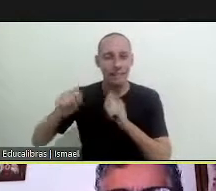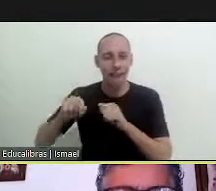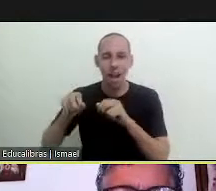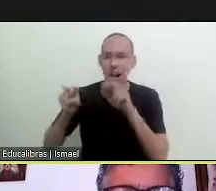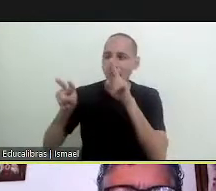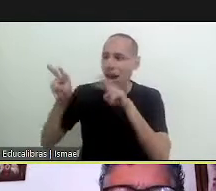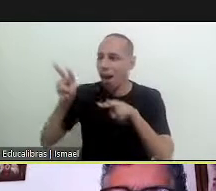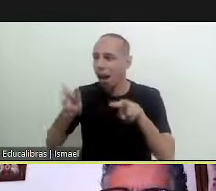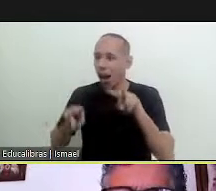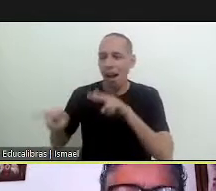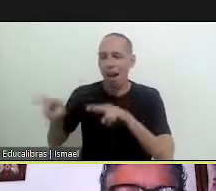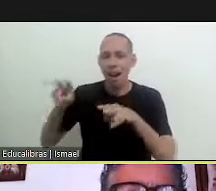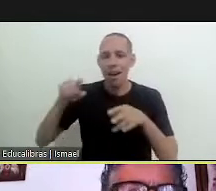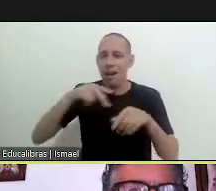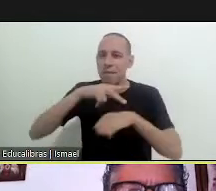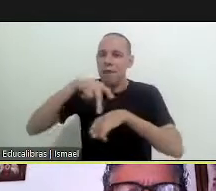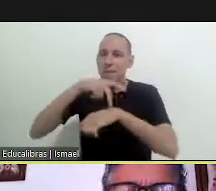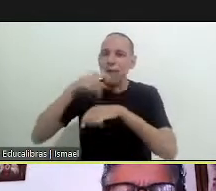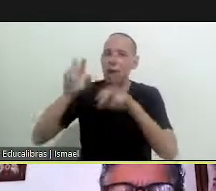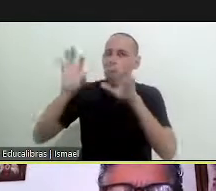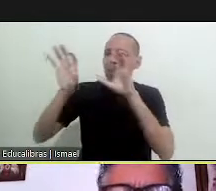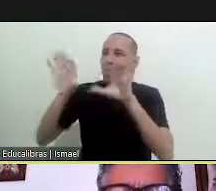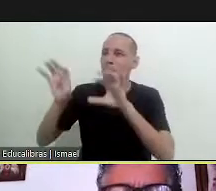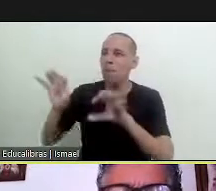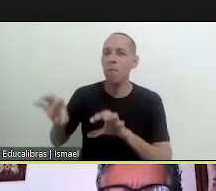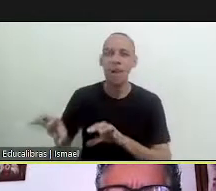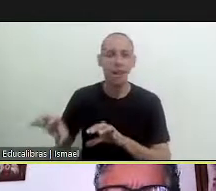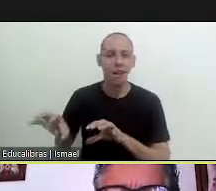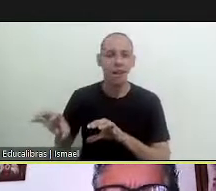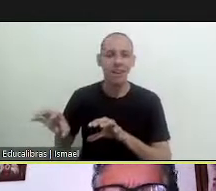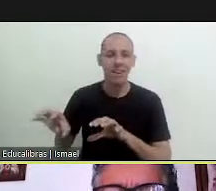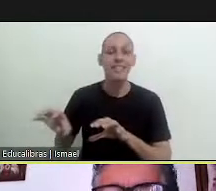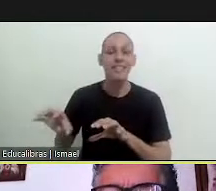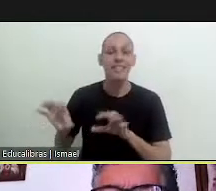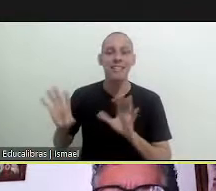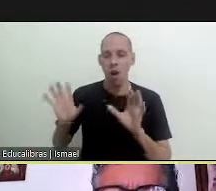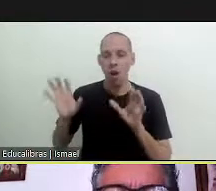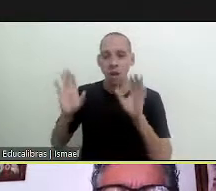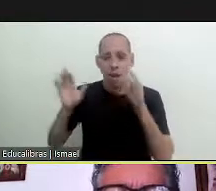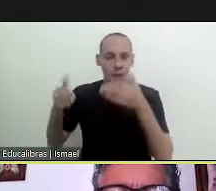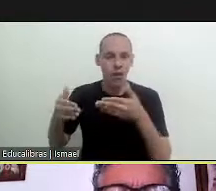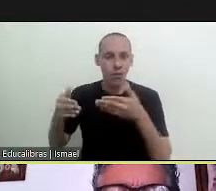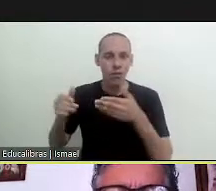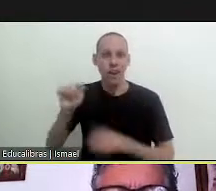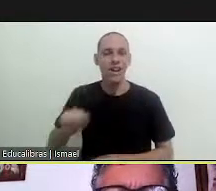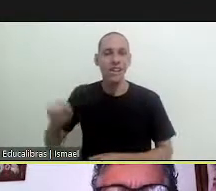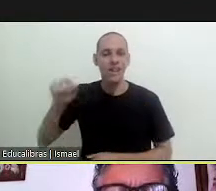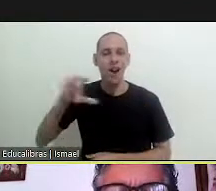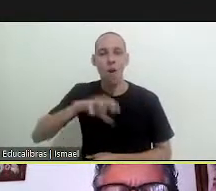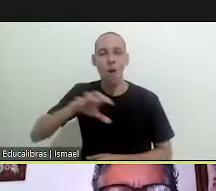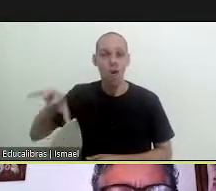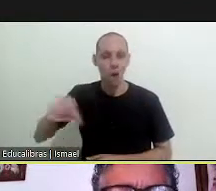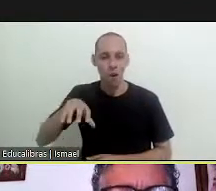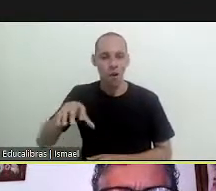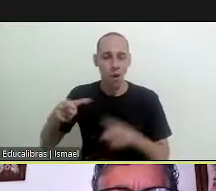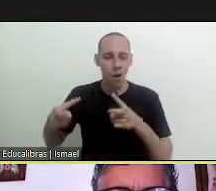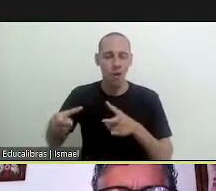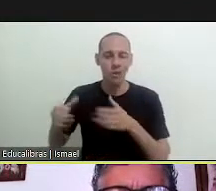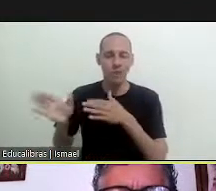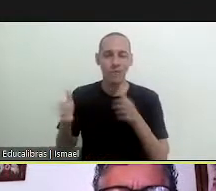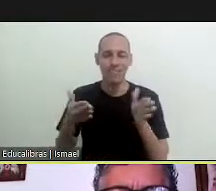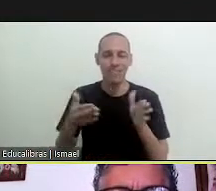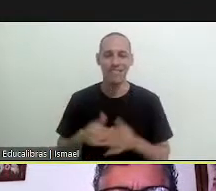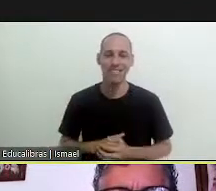everyone may look at and obtain information on where these associations are located